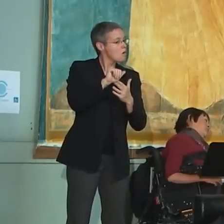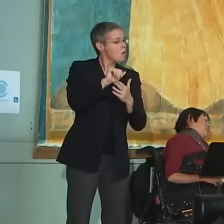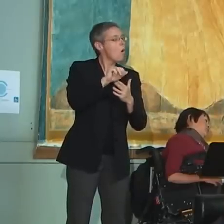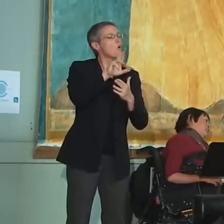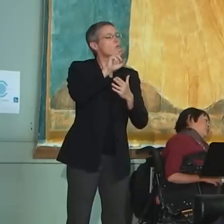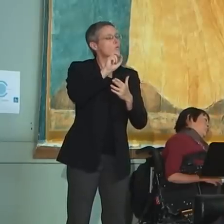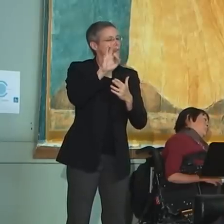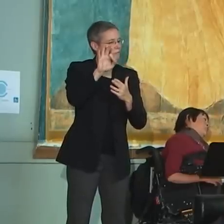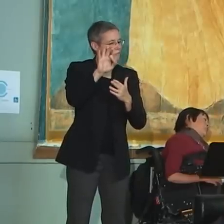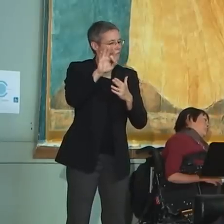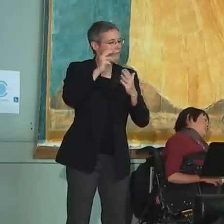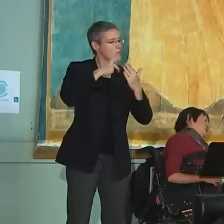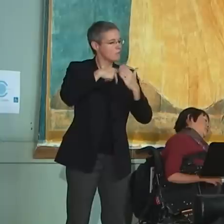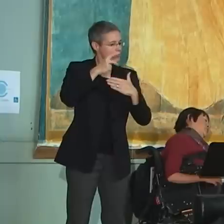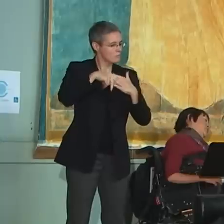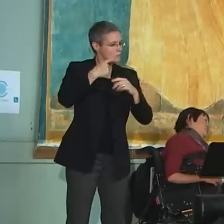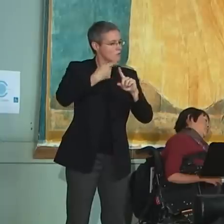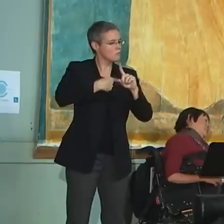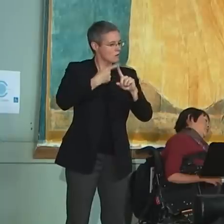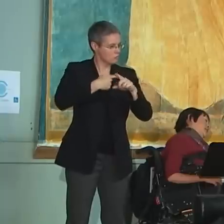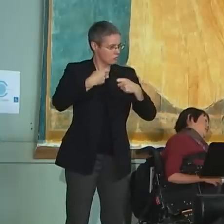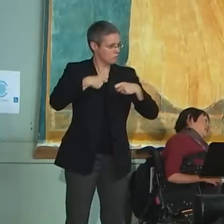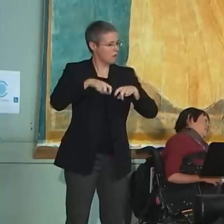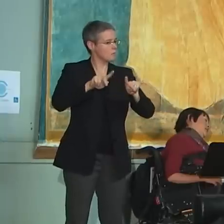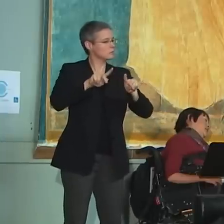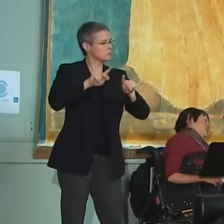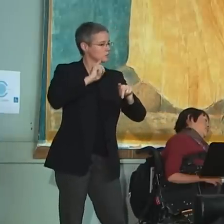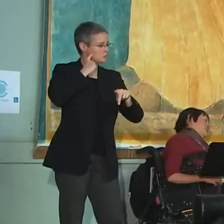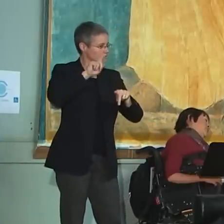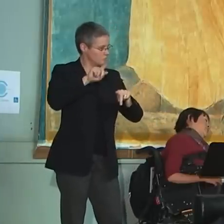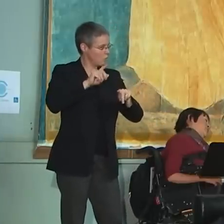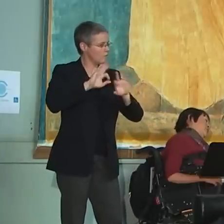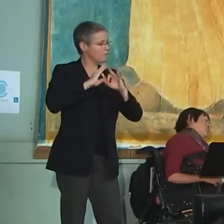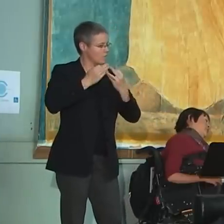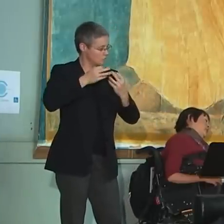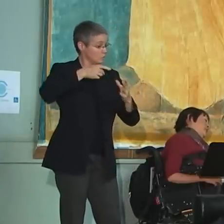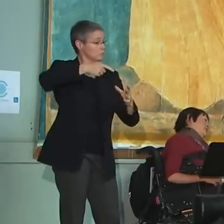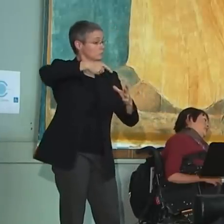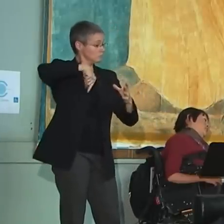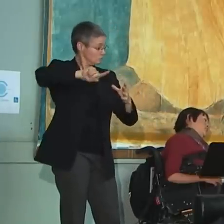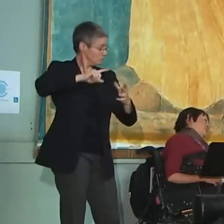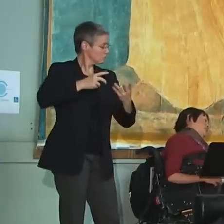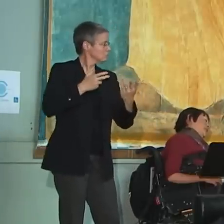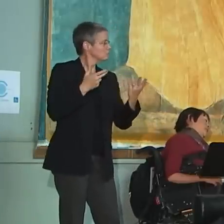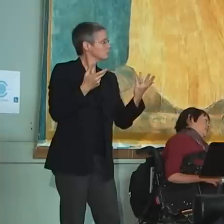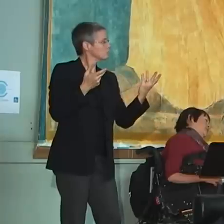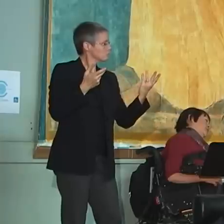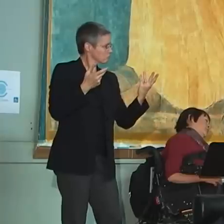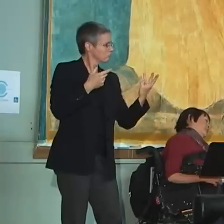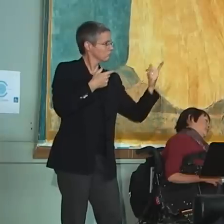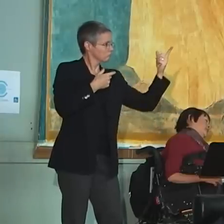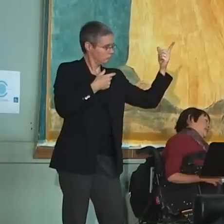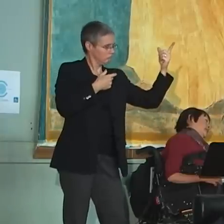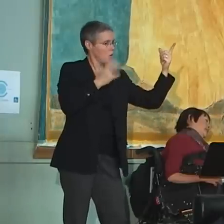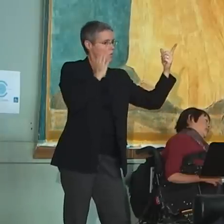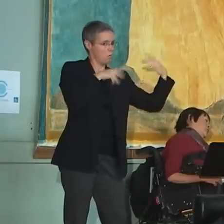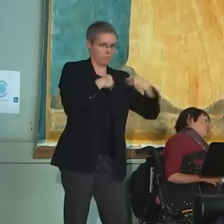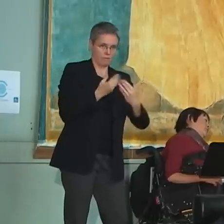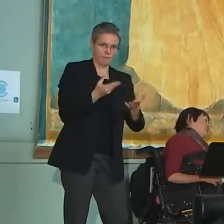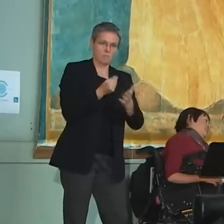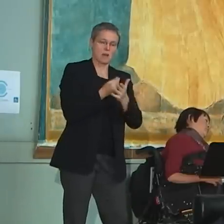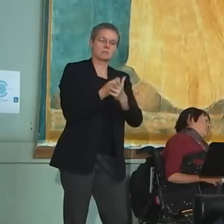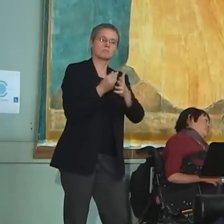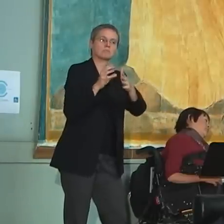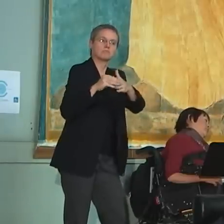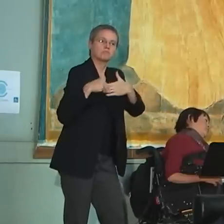for Families Program, was not being used to its full extent and that it is being structured to give municipalities flexibility to allocate